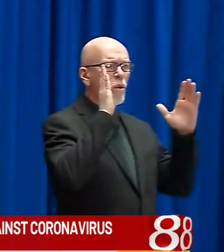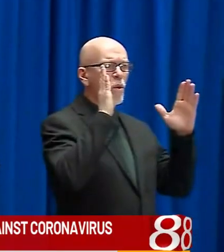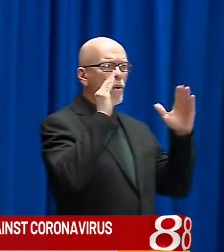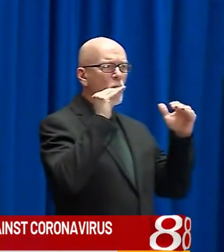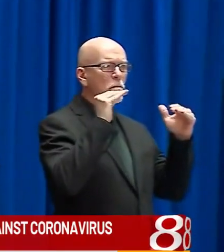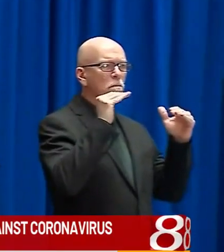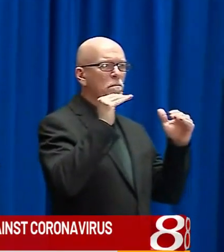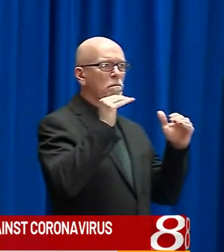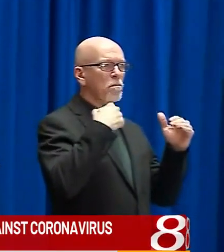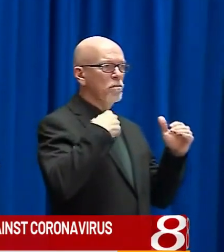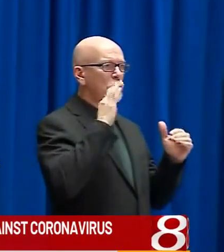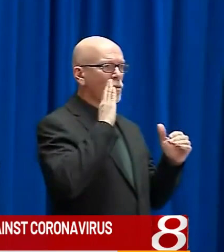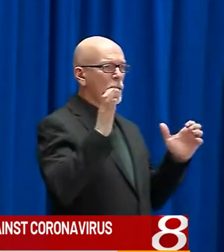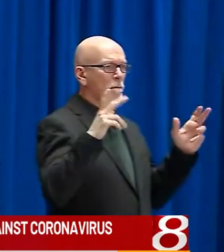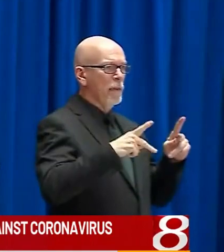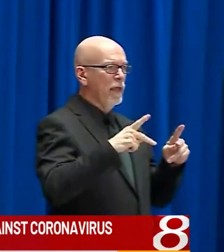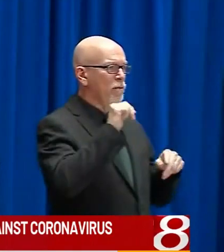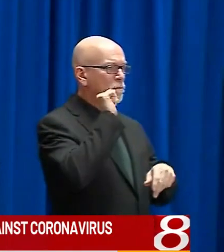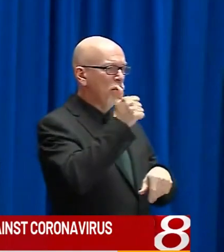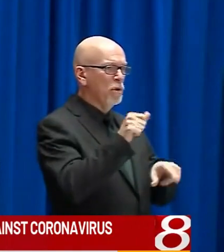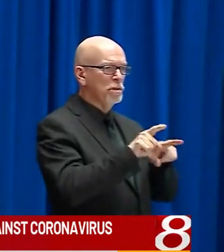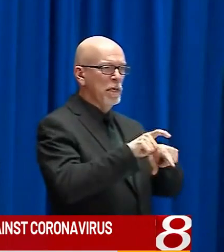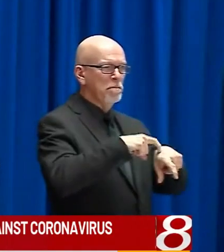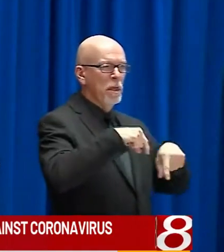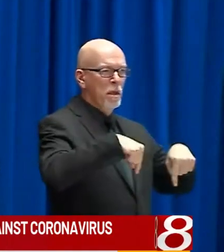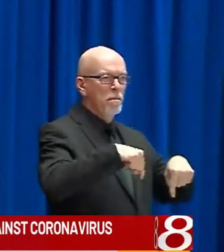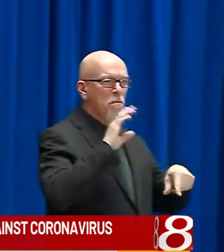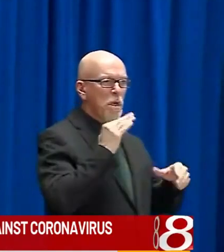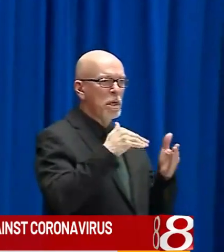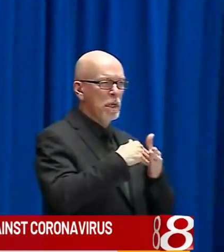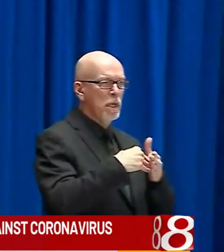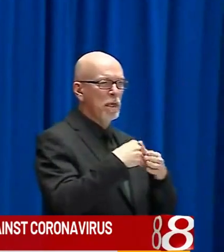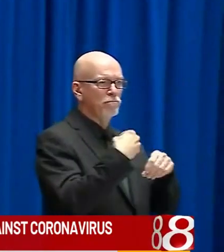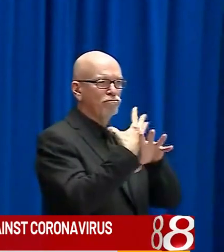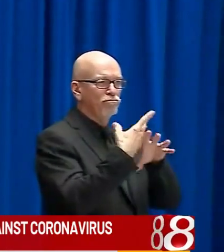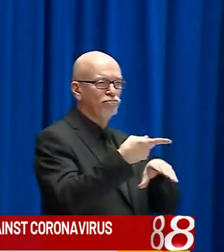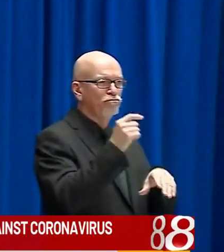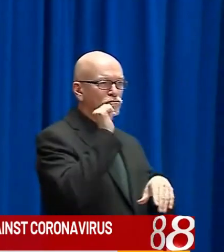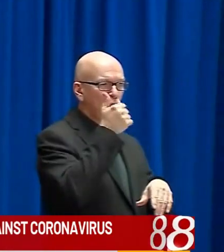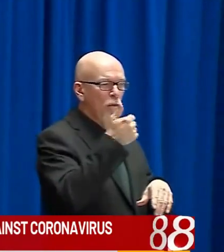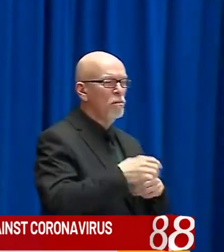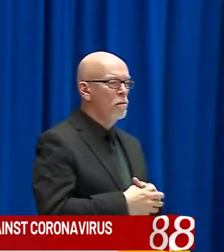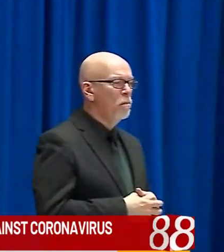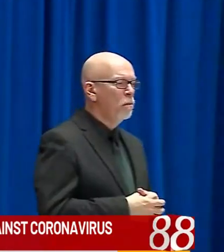see you back here tomorrow, same time, same place, same channel.